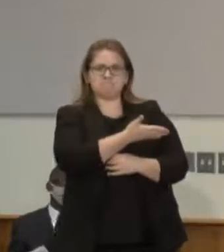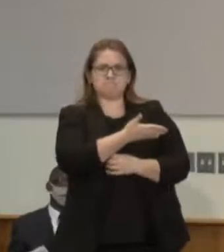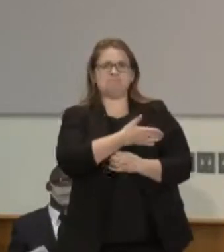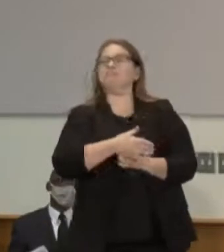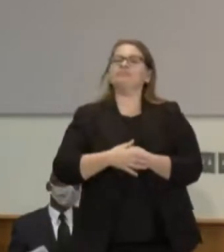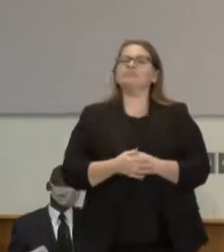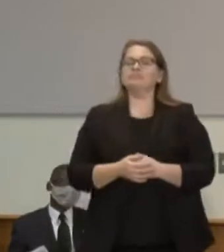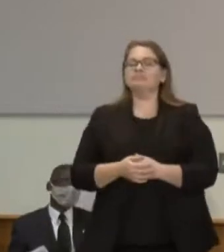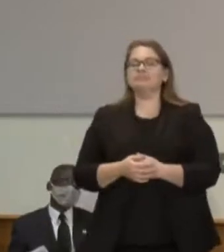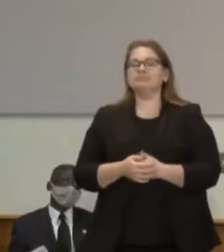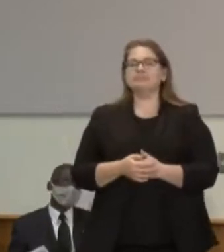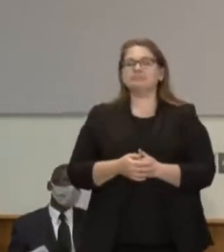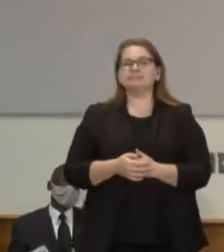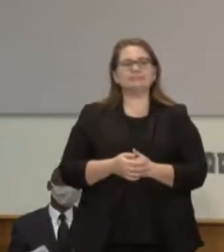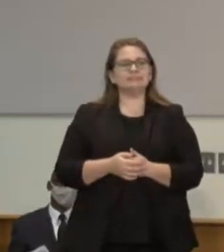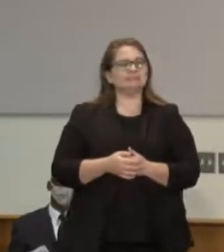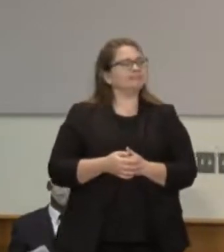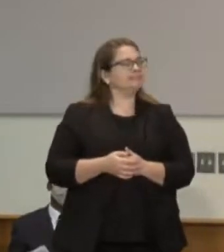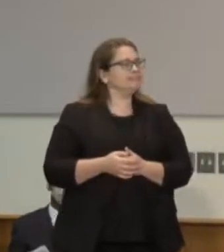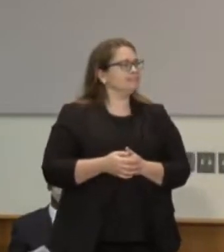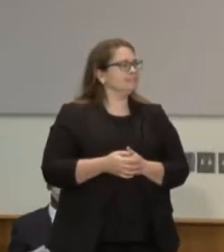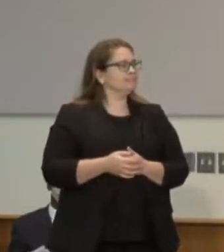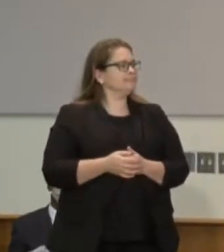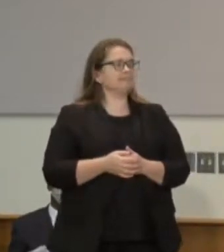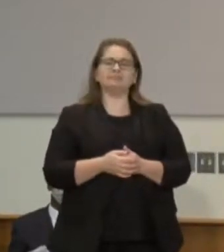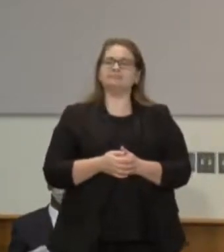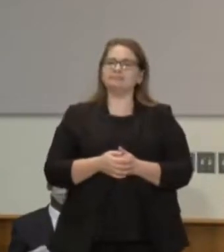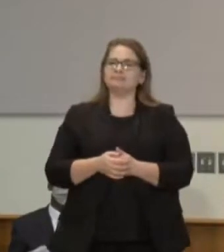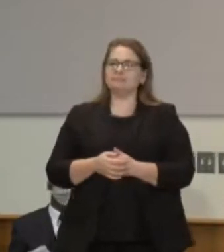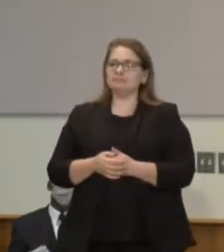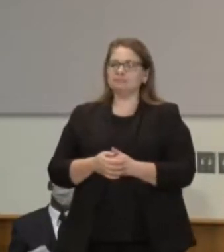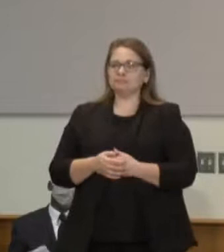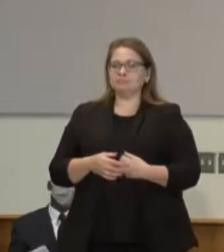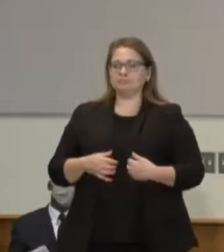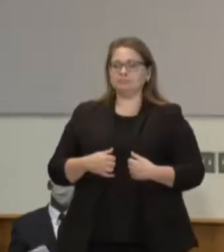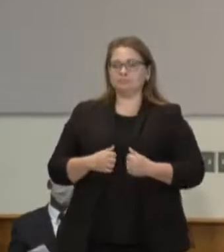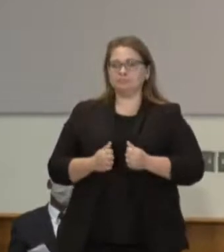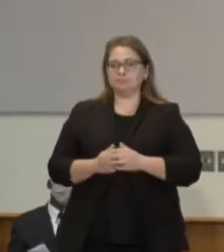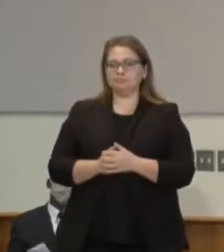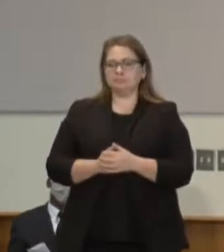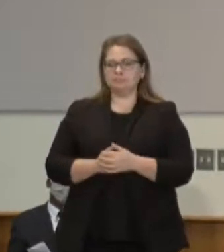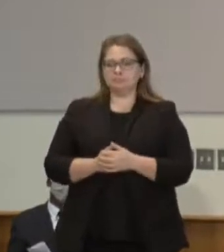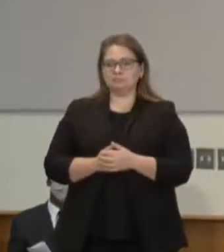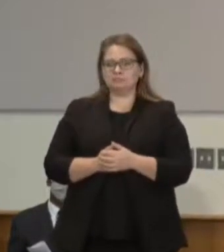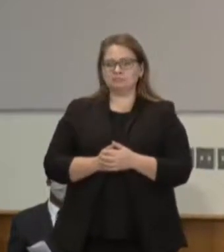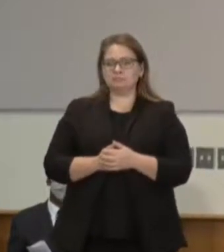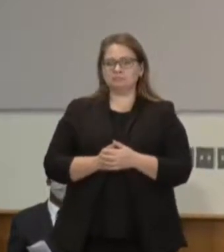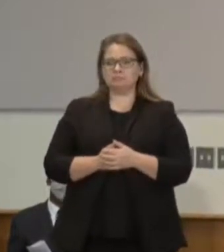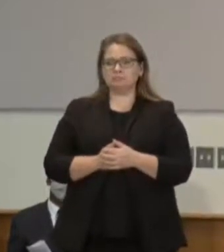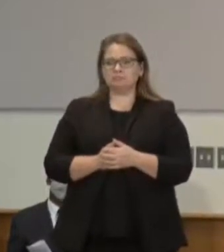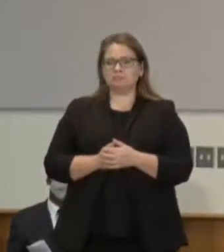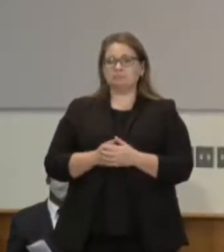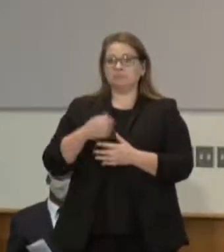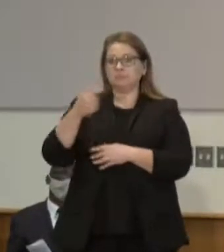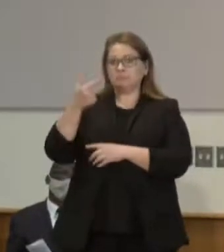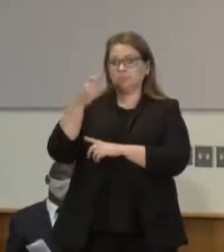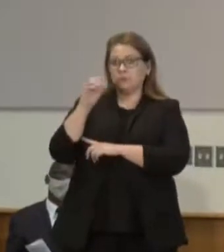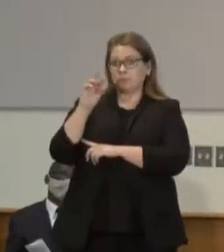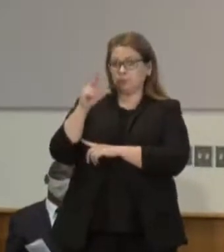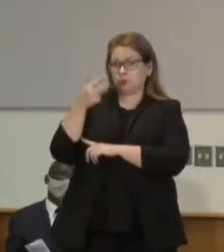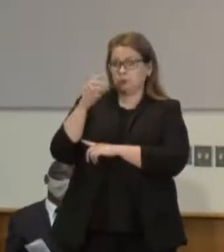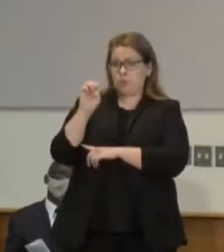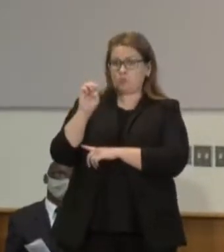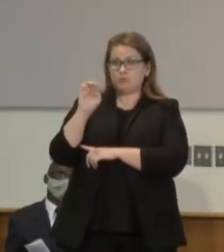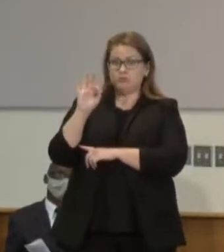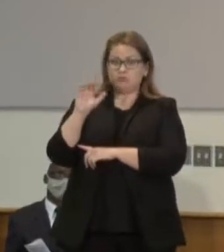You know, I would just say that with regard to the time that it will take, George Floyd was a son. He